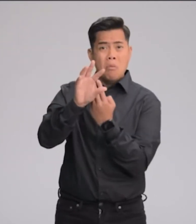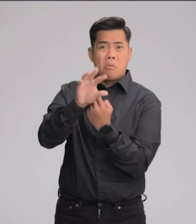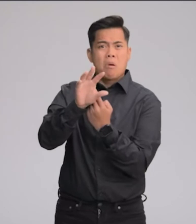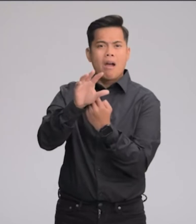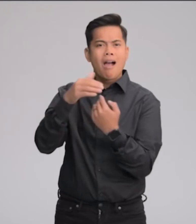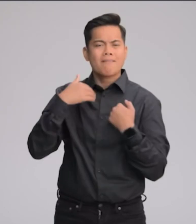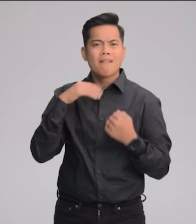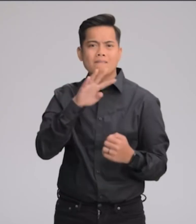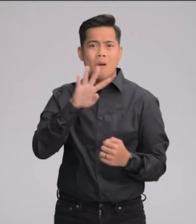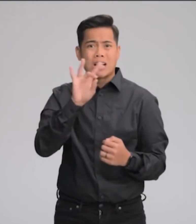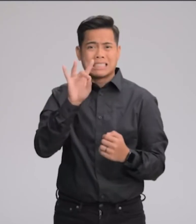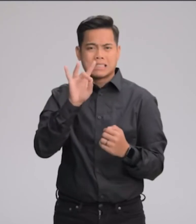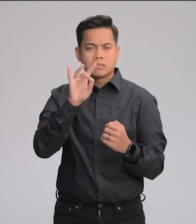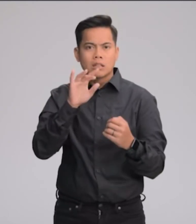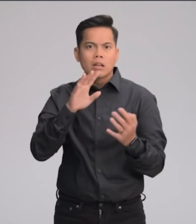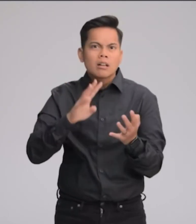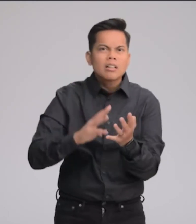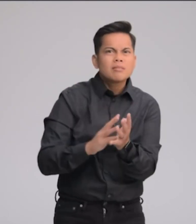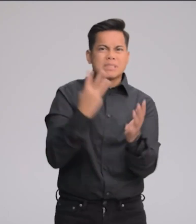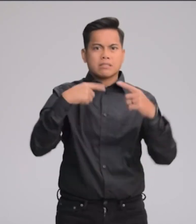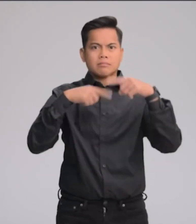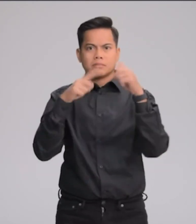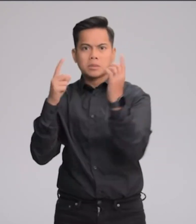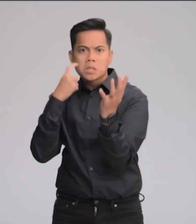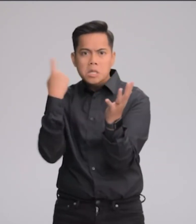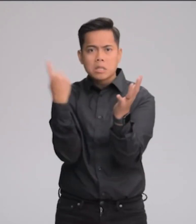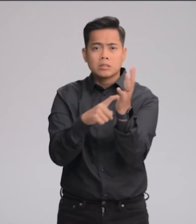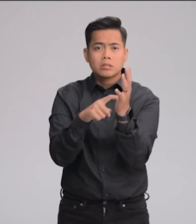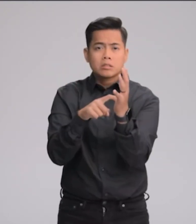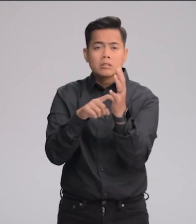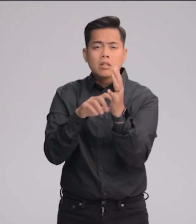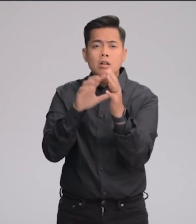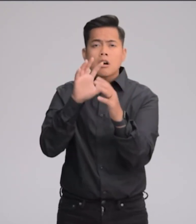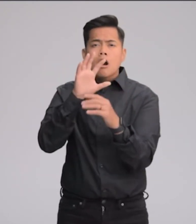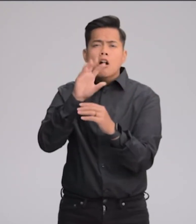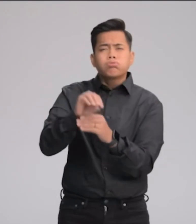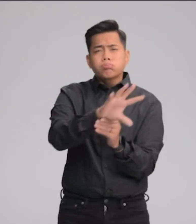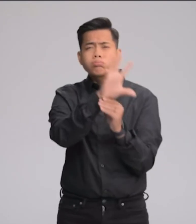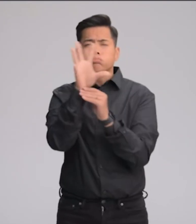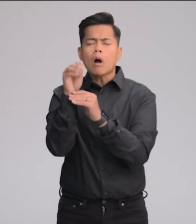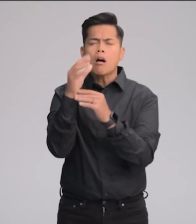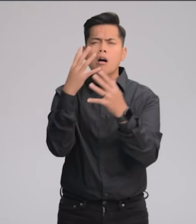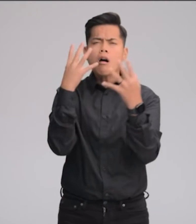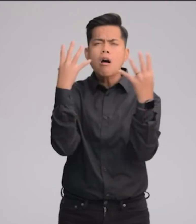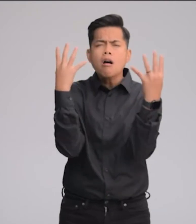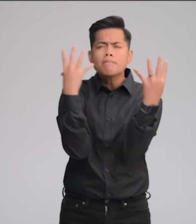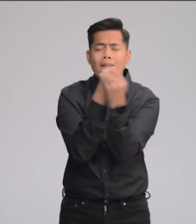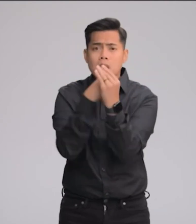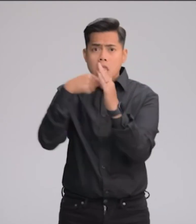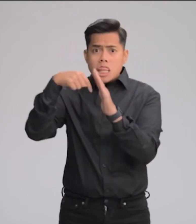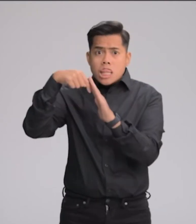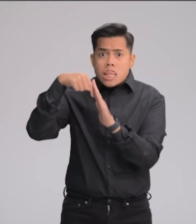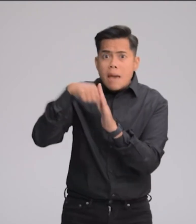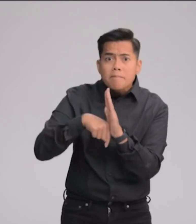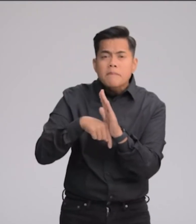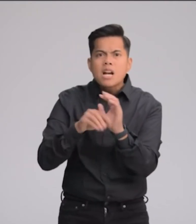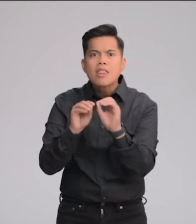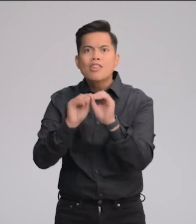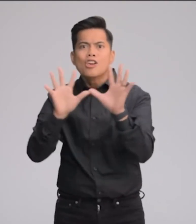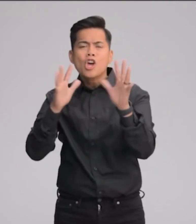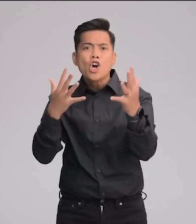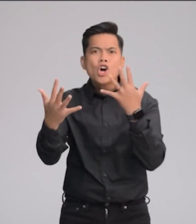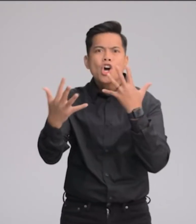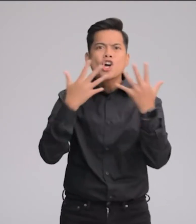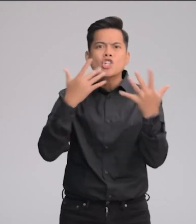a 48-megapixel quad-pixel sensor. It captures breathtaking detail, depth, and color, and now gives you the